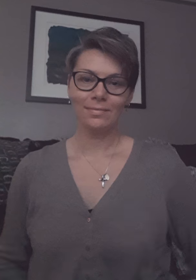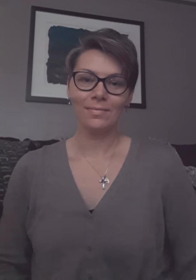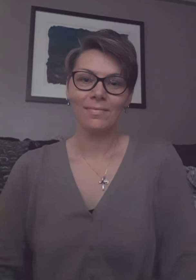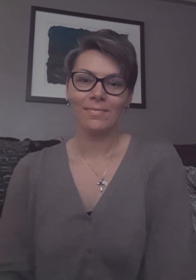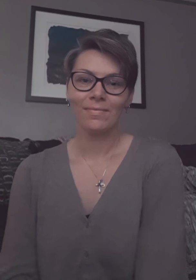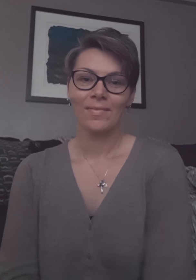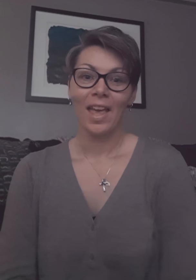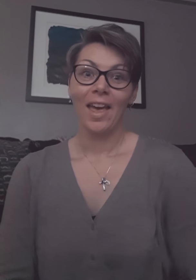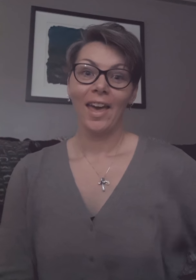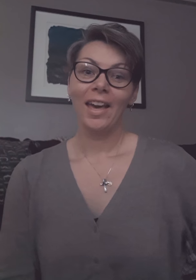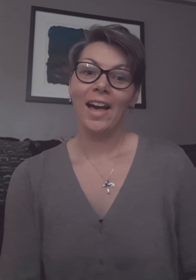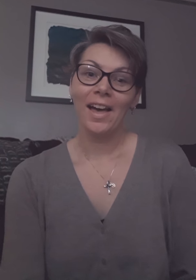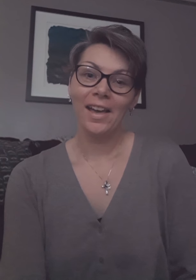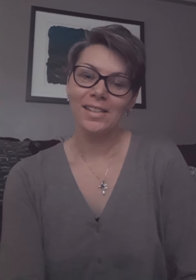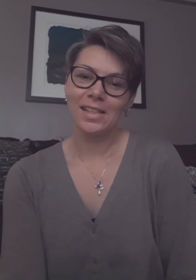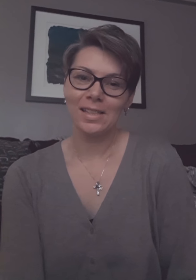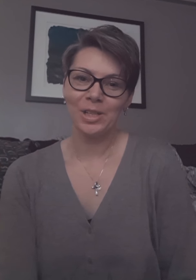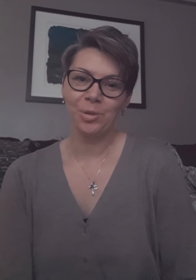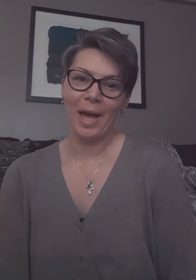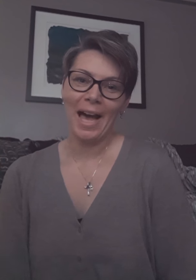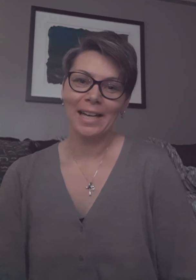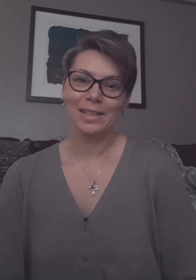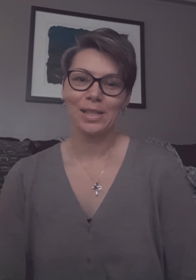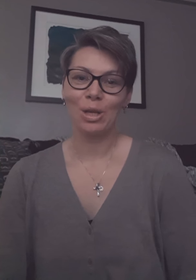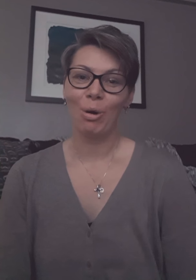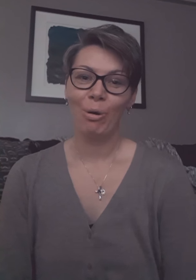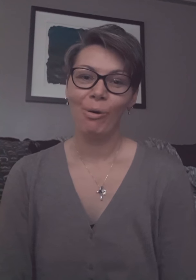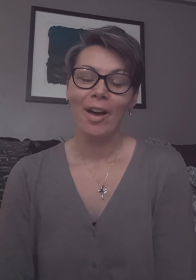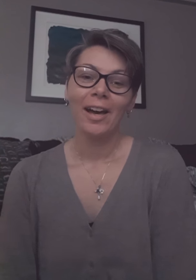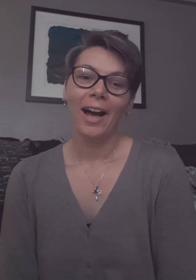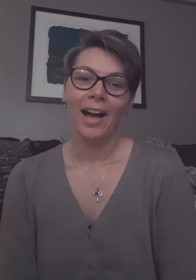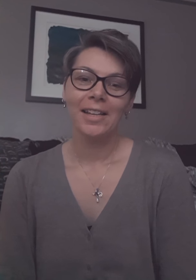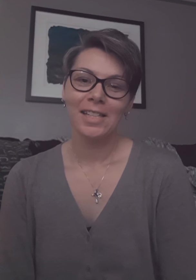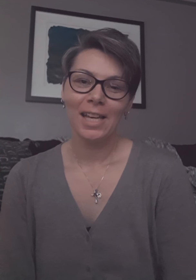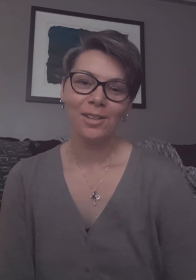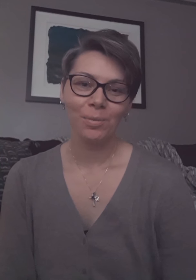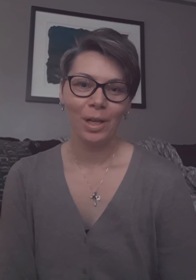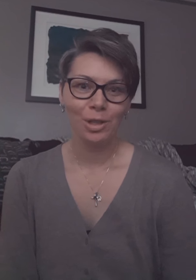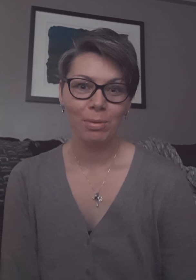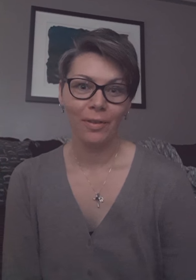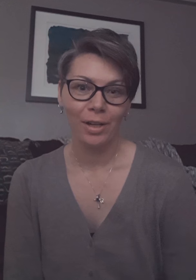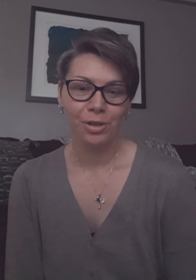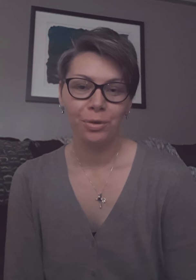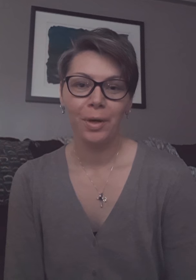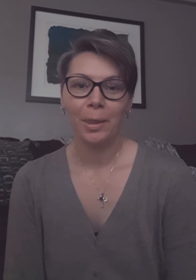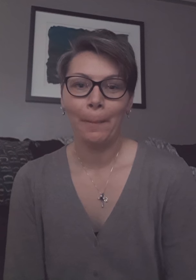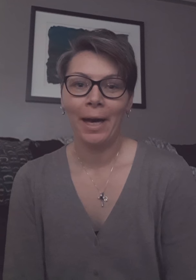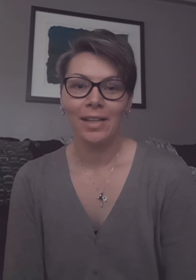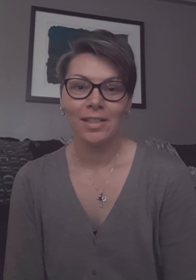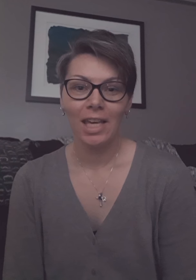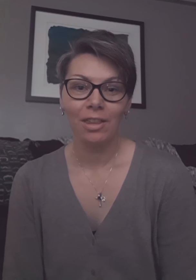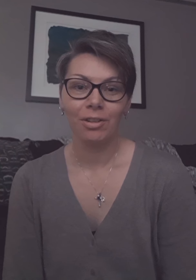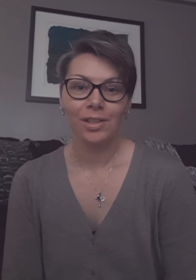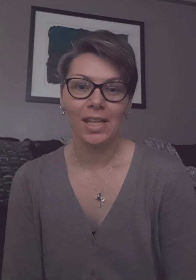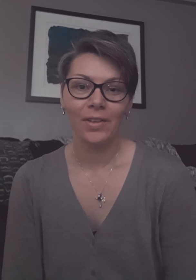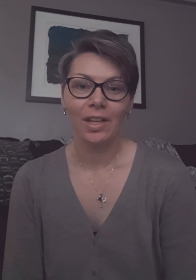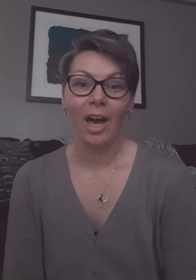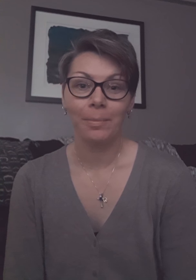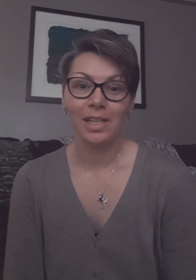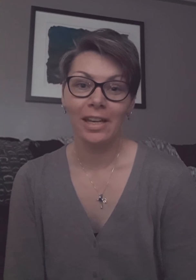hey guys it's Alicia back so today I just wanted to provide you with my day 37 update